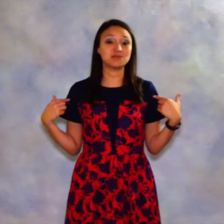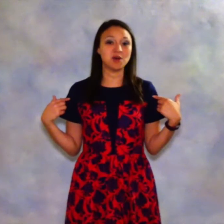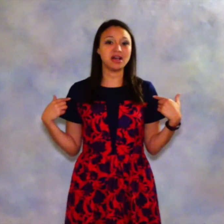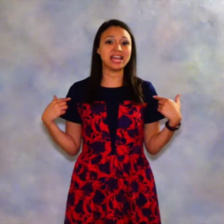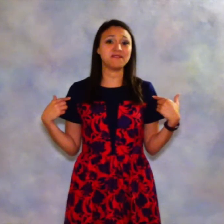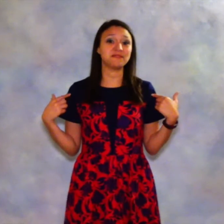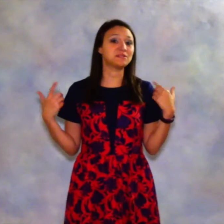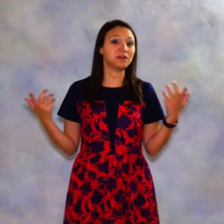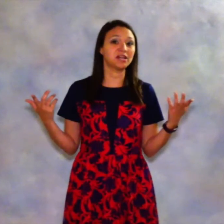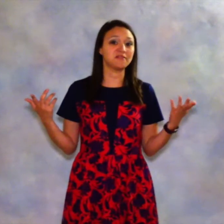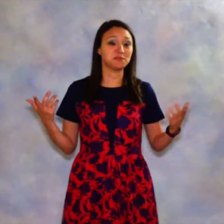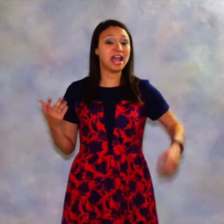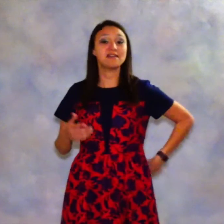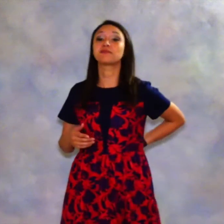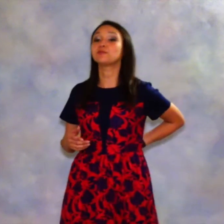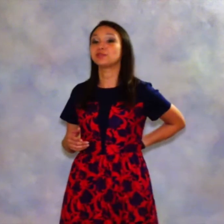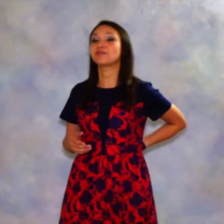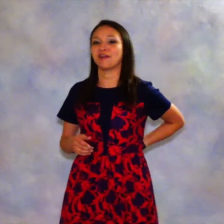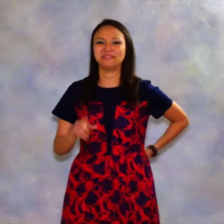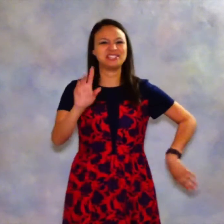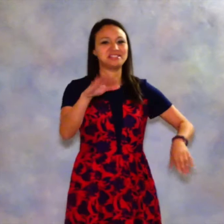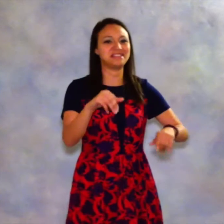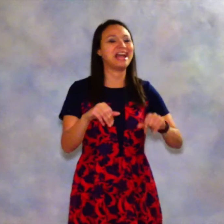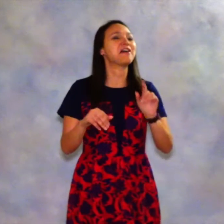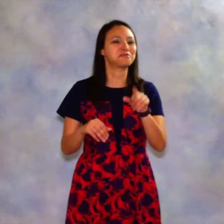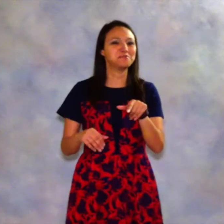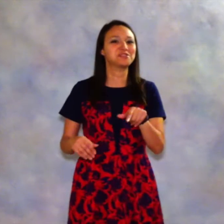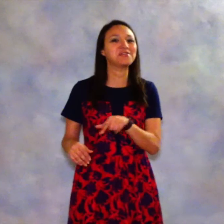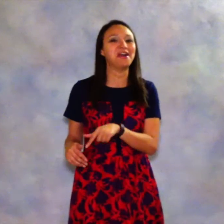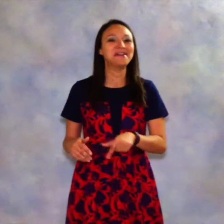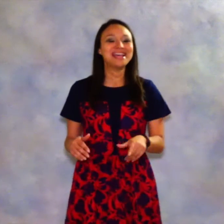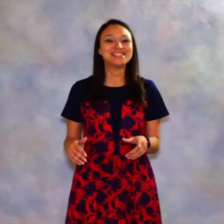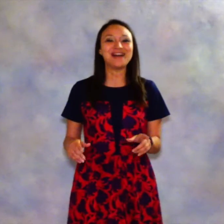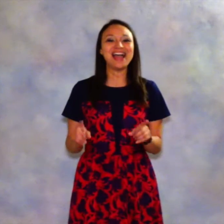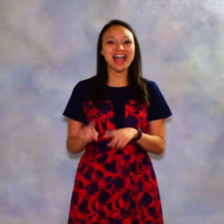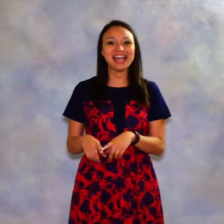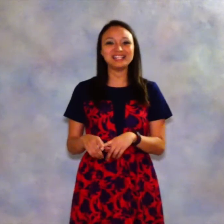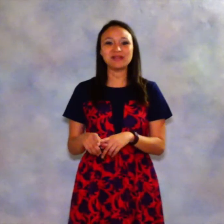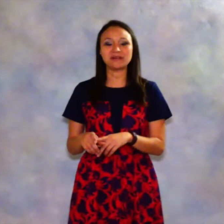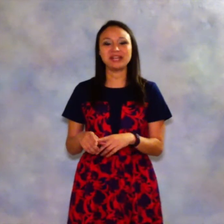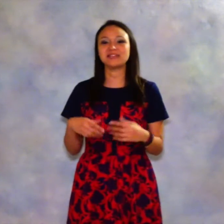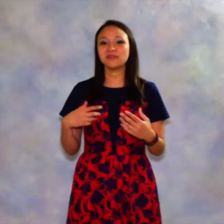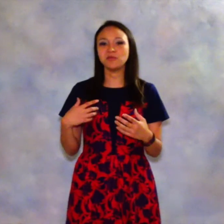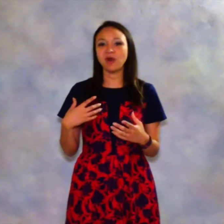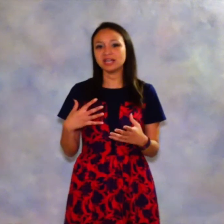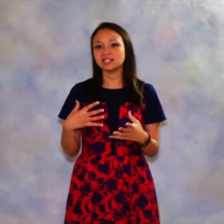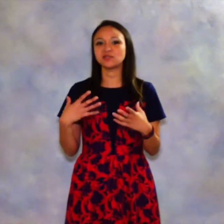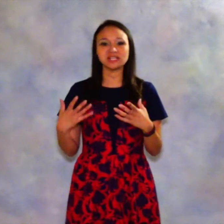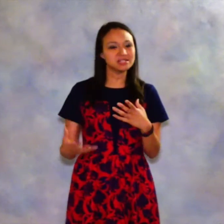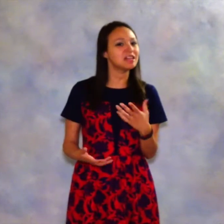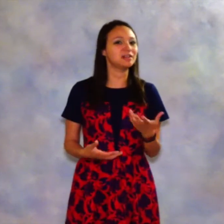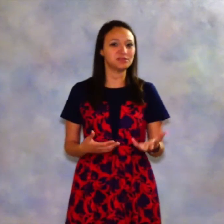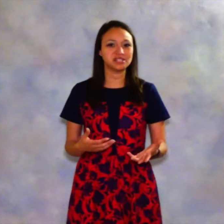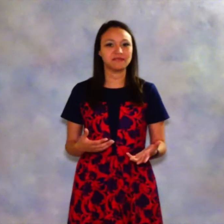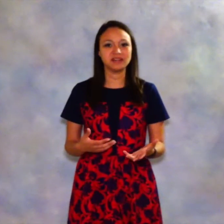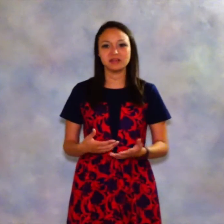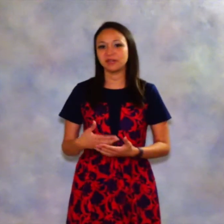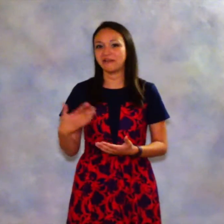small and it fits very comfortable. I have room to grow, let's just say. I have room to grow. So I highly recommend if you want dresses that look different than what